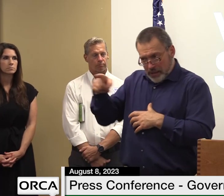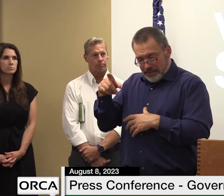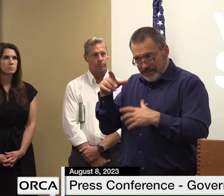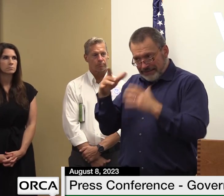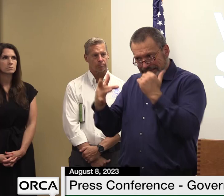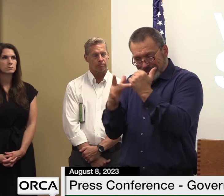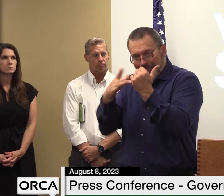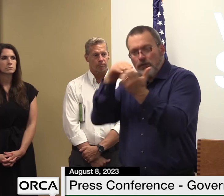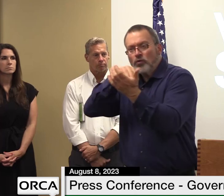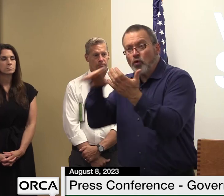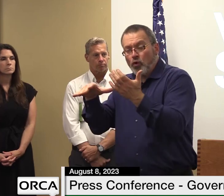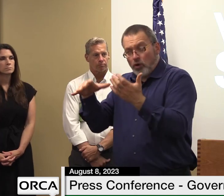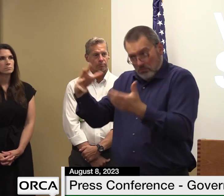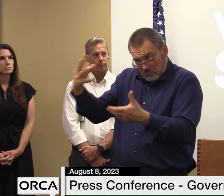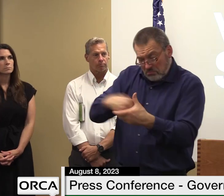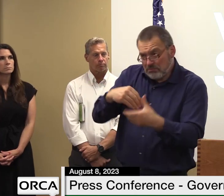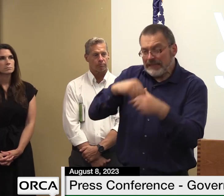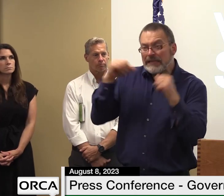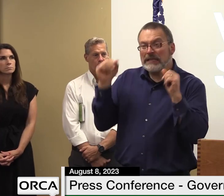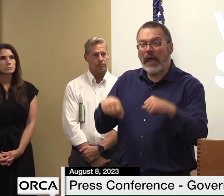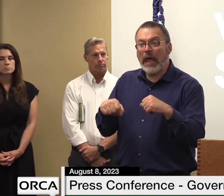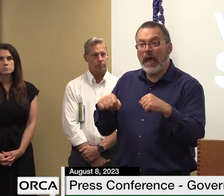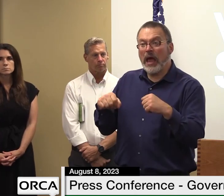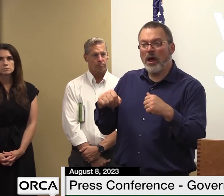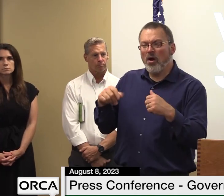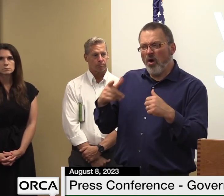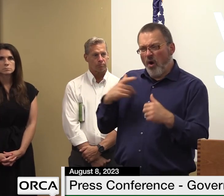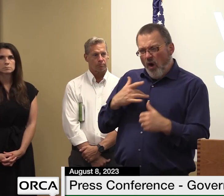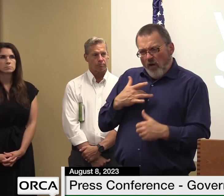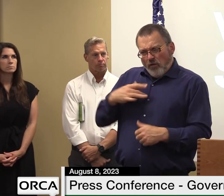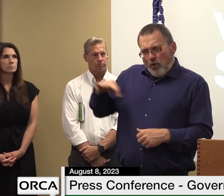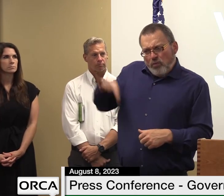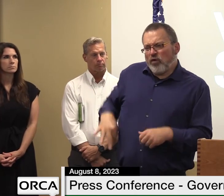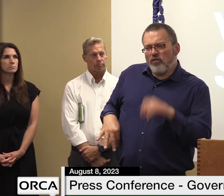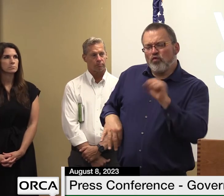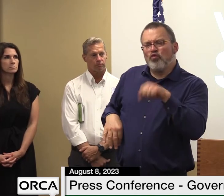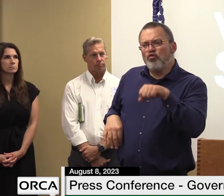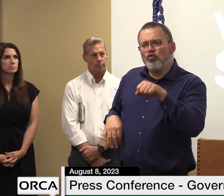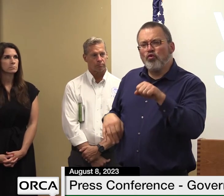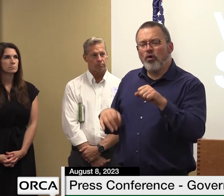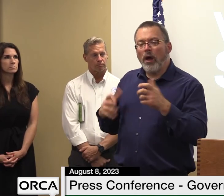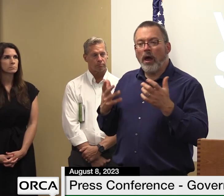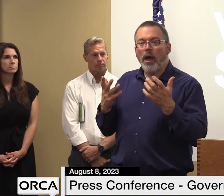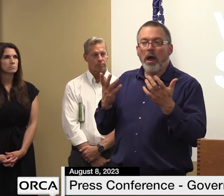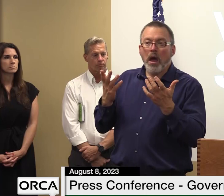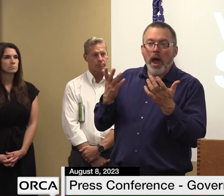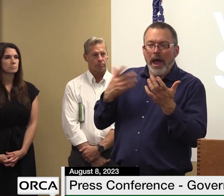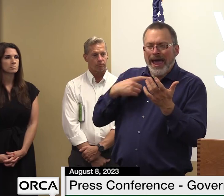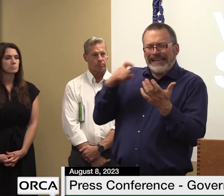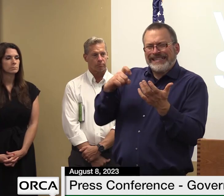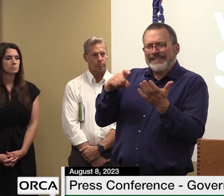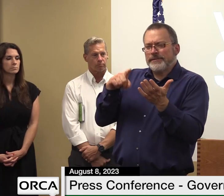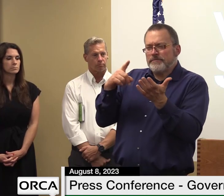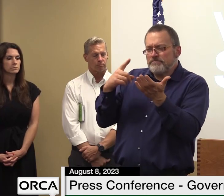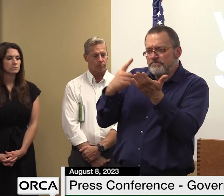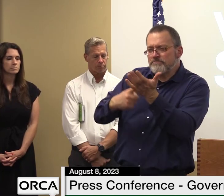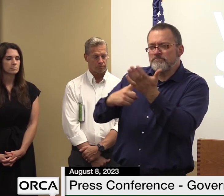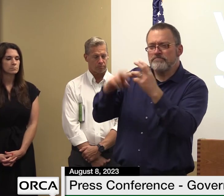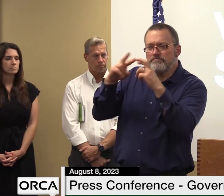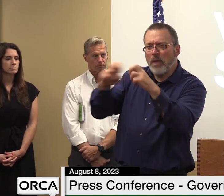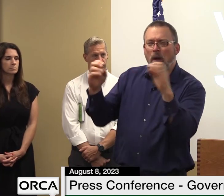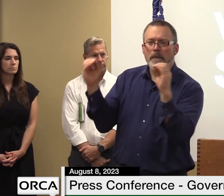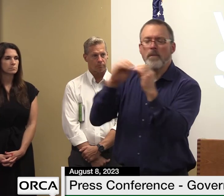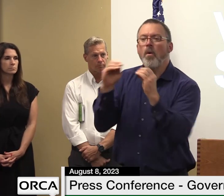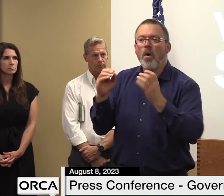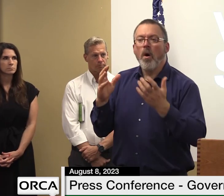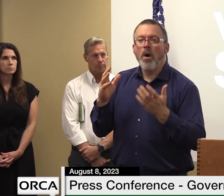in that field would be advantageous to us maybe getting them out sooner is is good on you know with